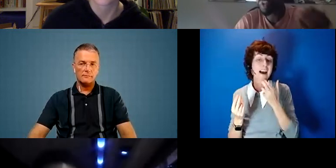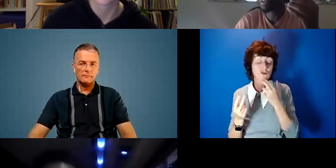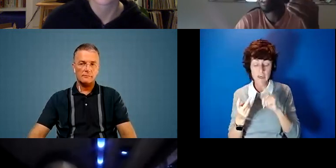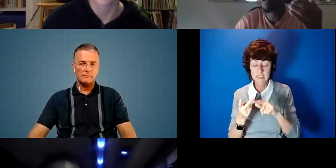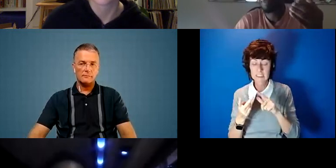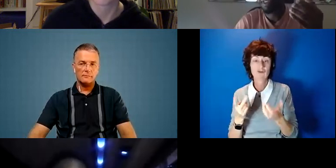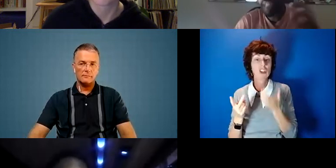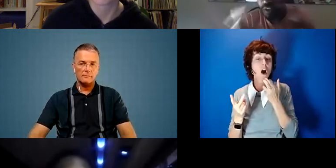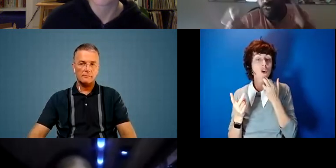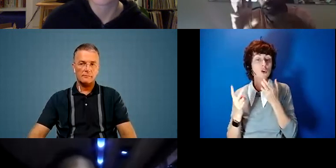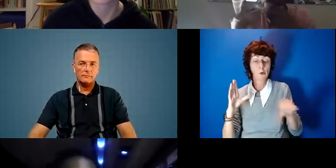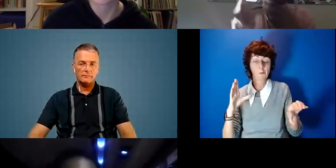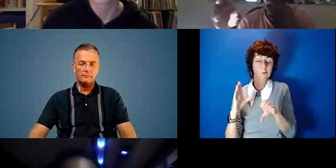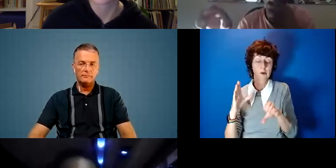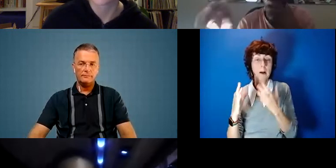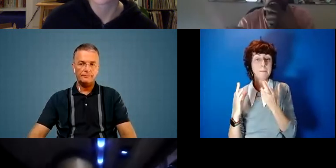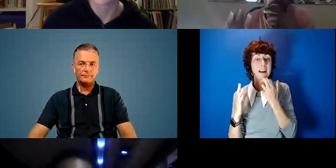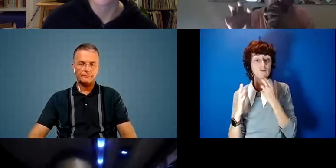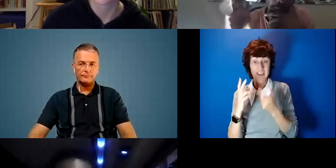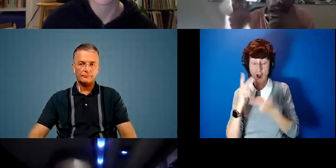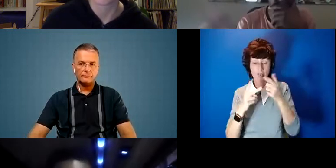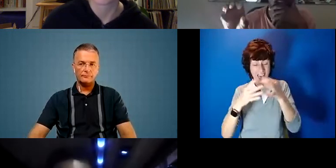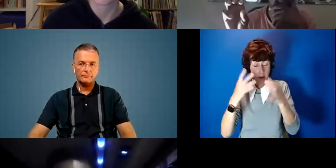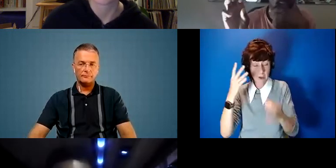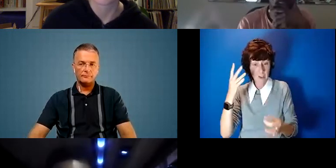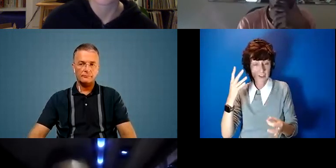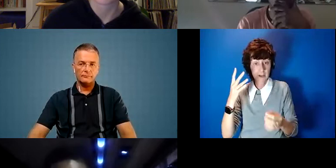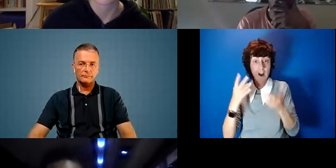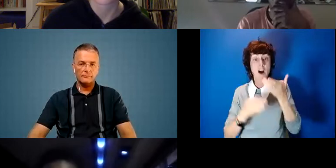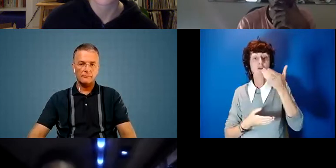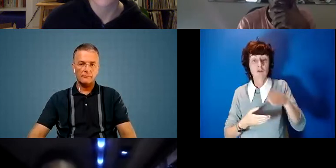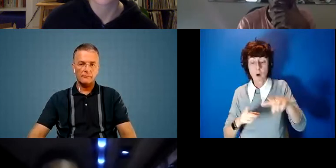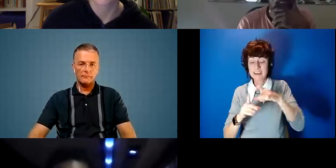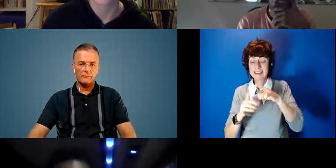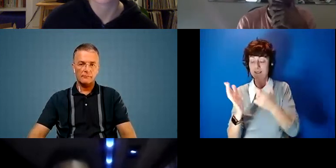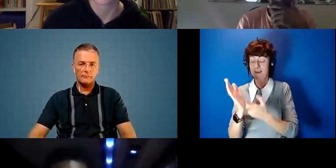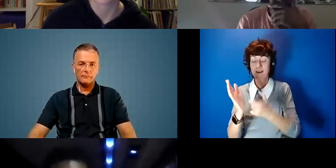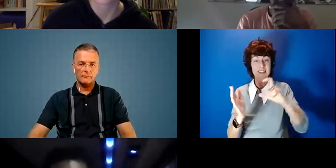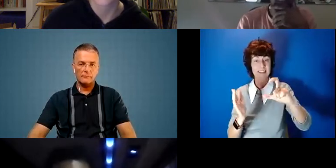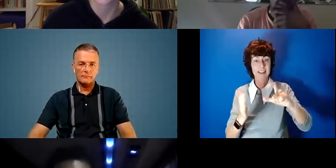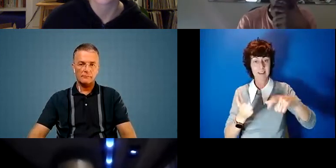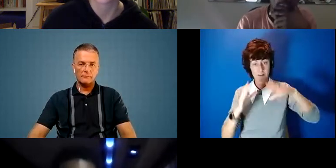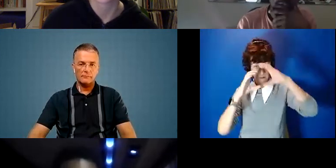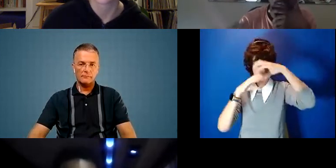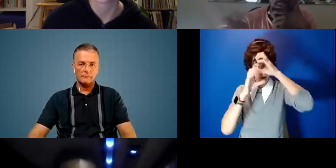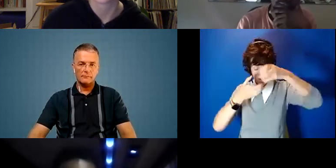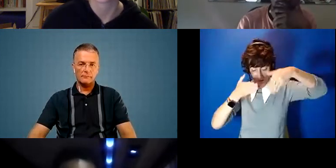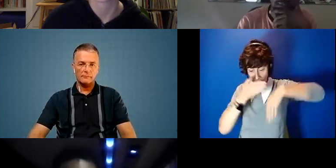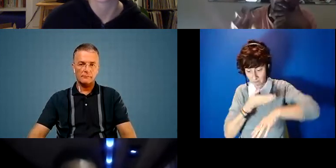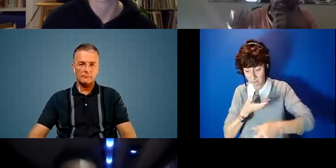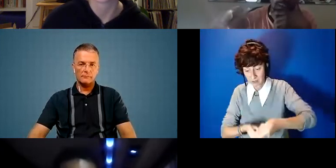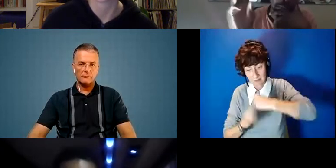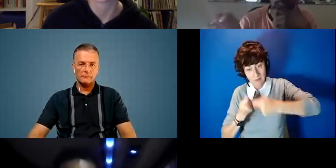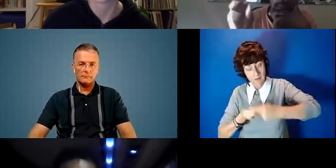batteries and other and other elements are our mind in the DRC. Yeah, but one has to ask themselves